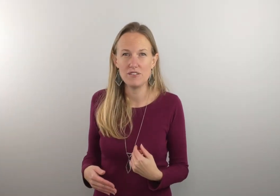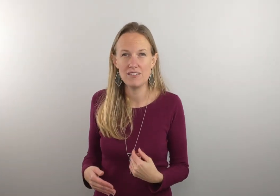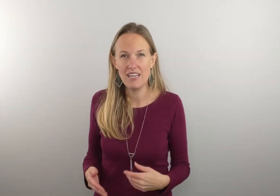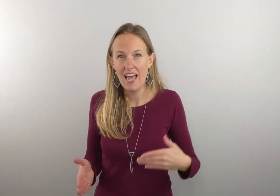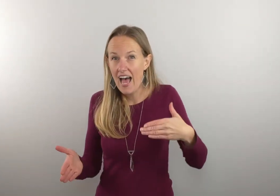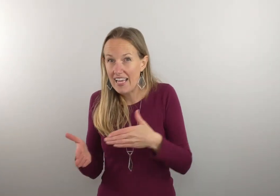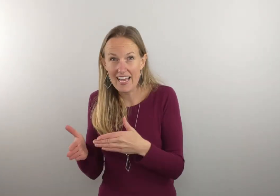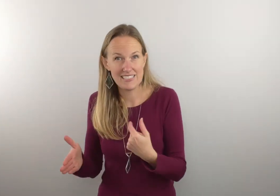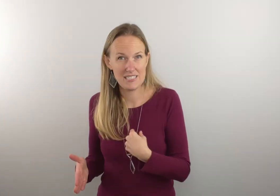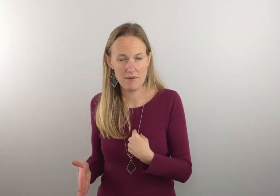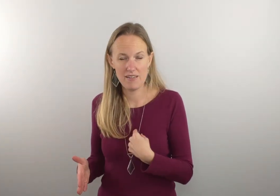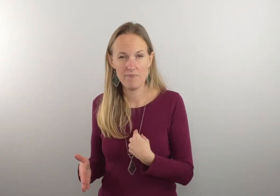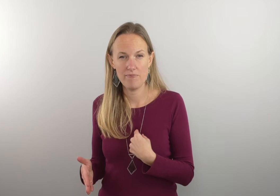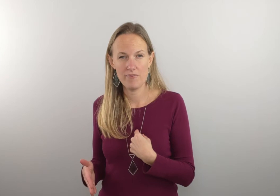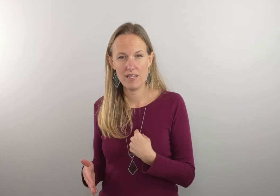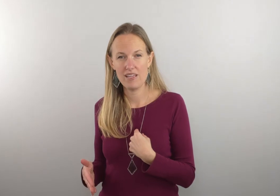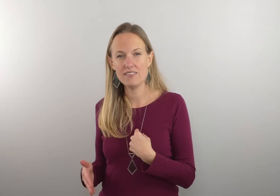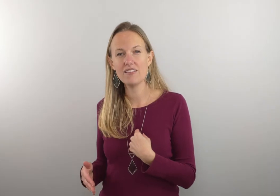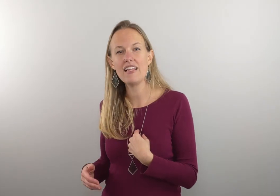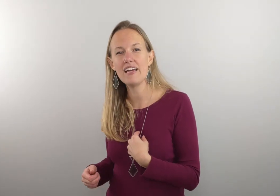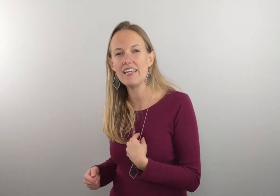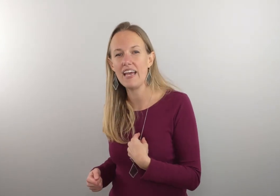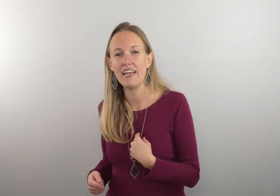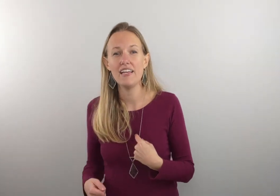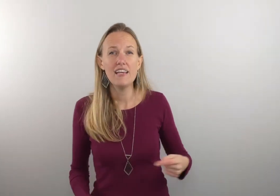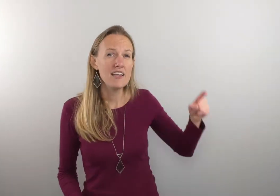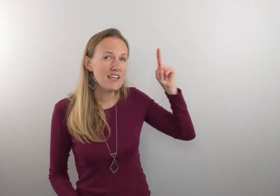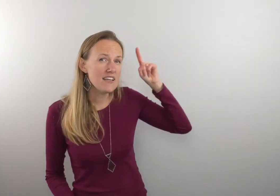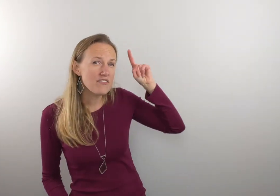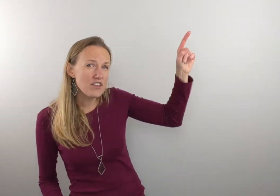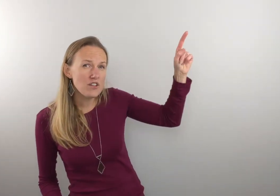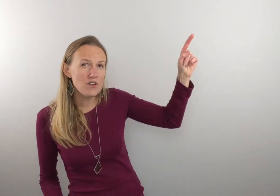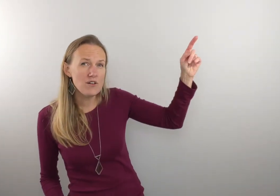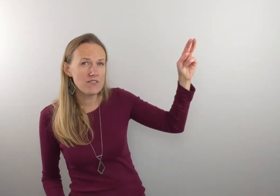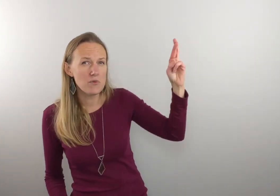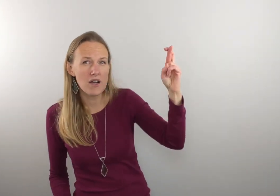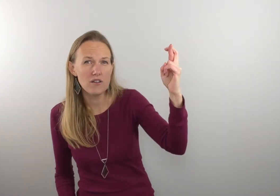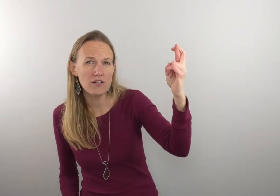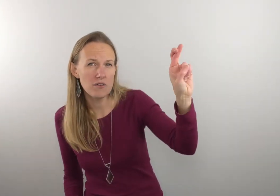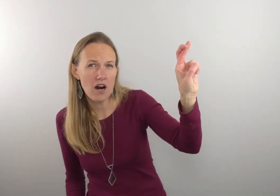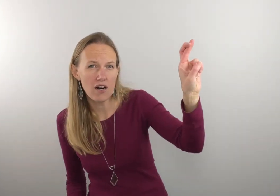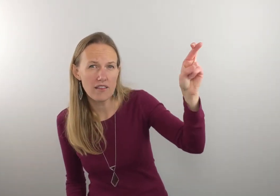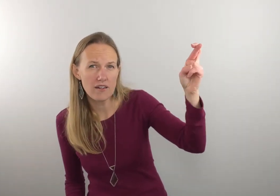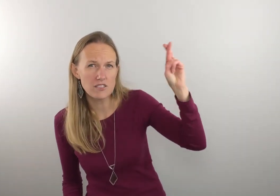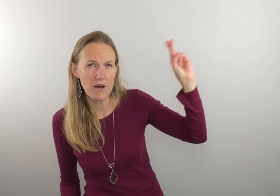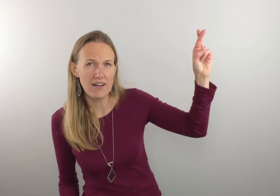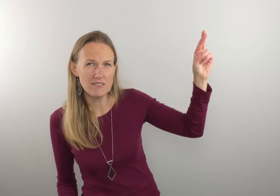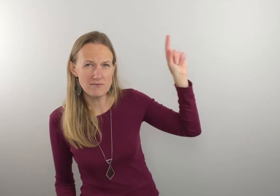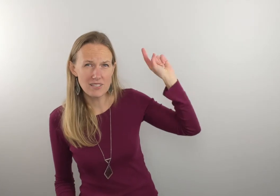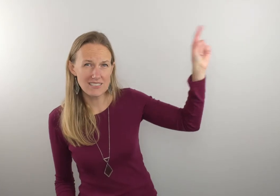against me okay so that line again if you and if you want you can do an r there as well because